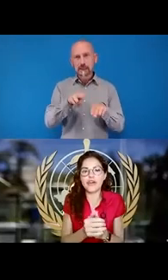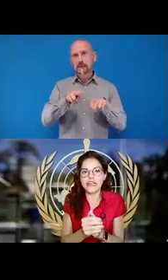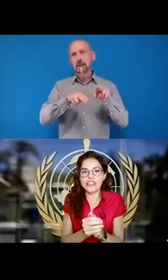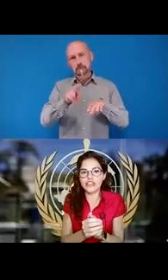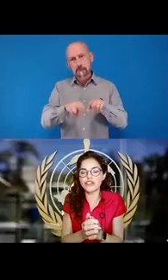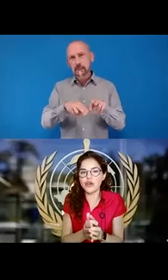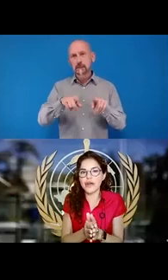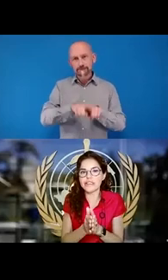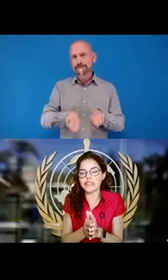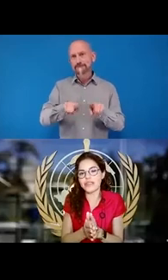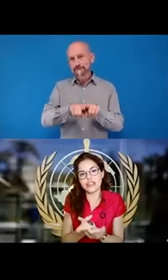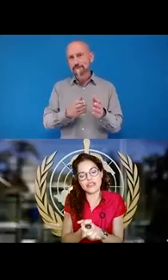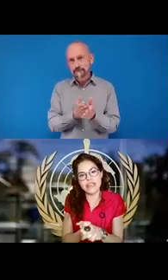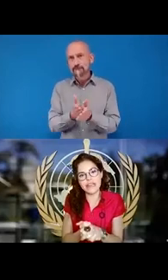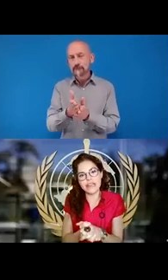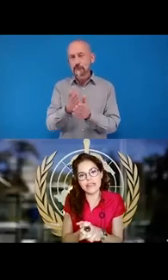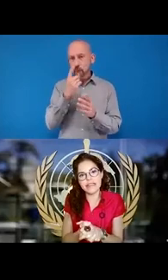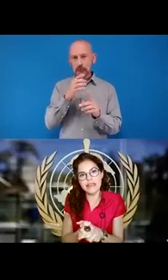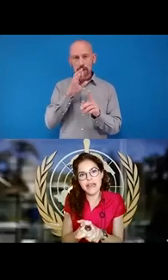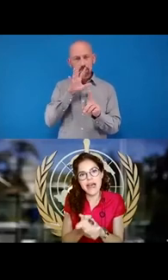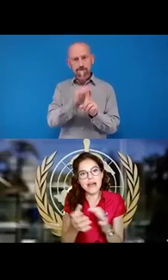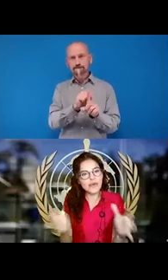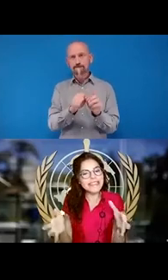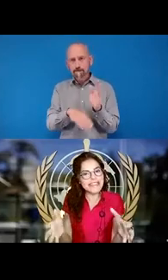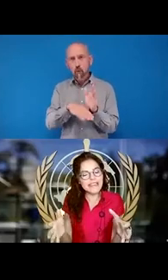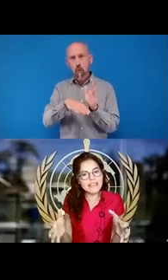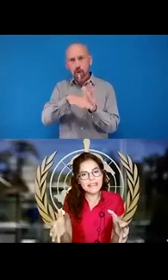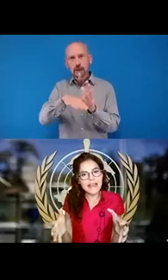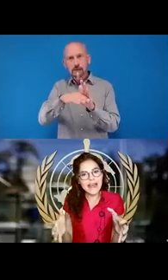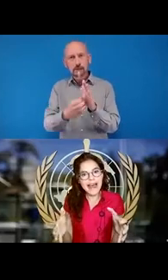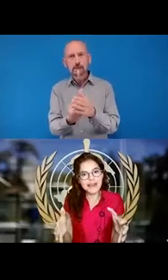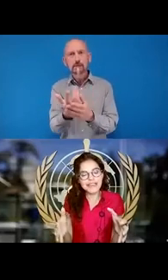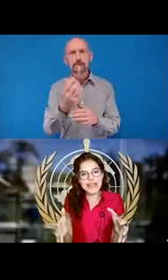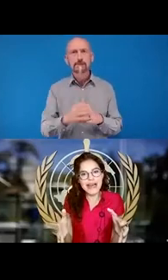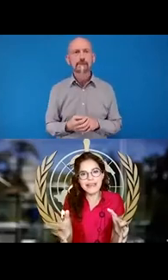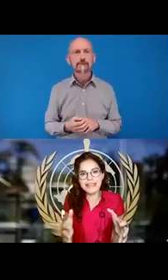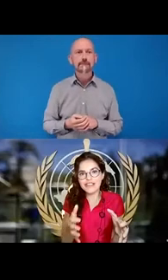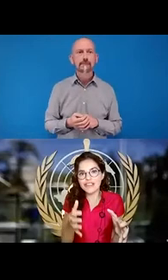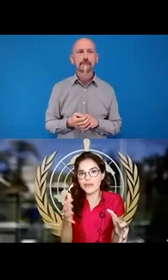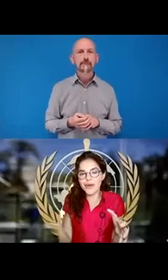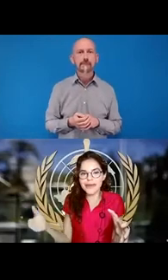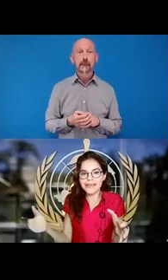progression toward achieving those targets. Alakos with this, I would like to pass